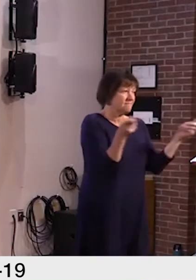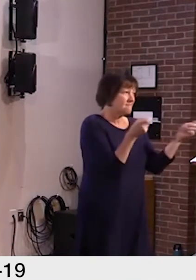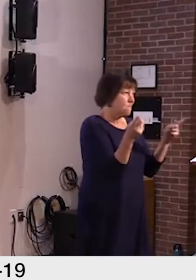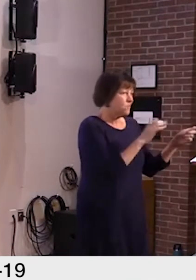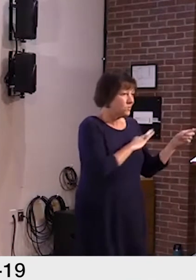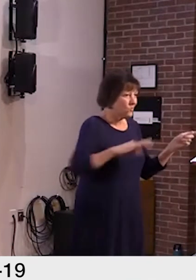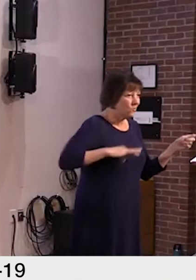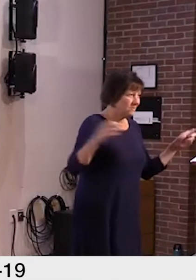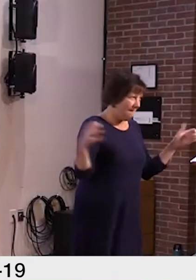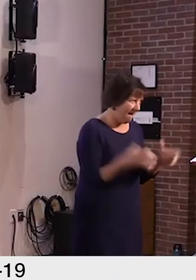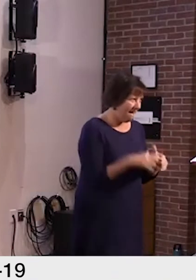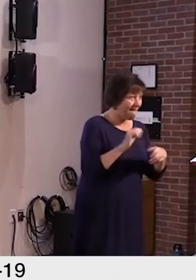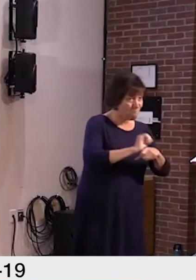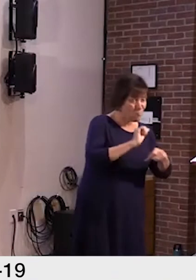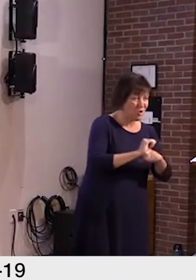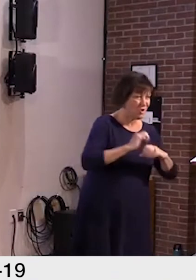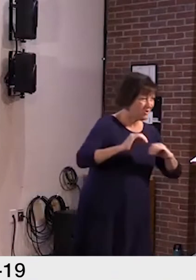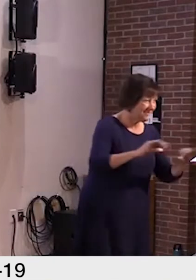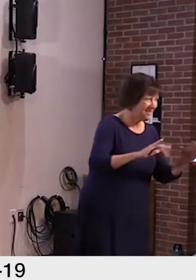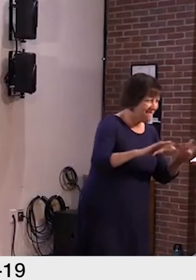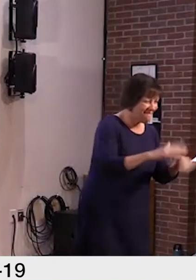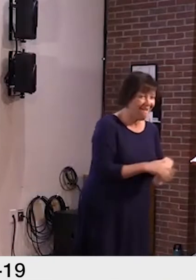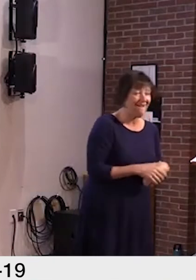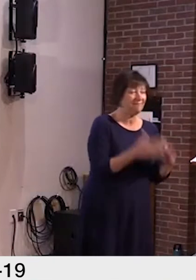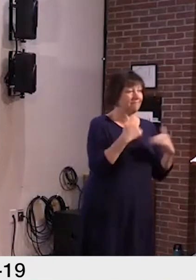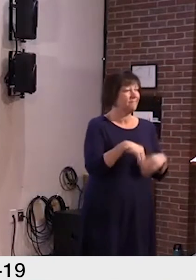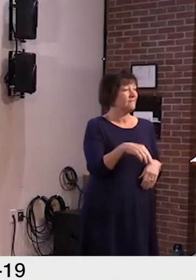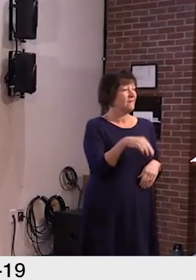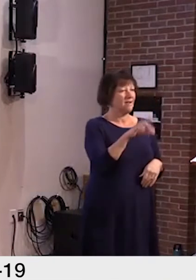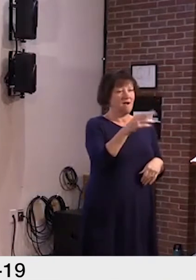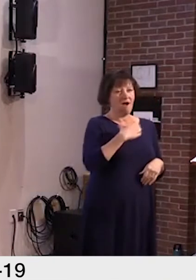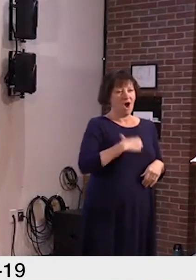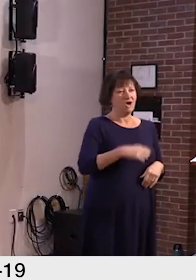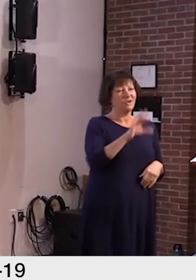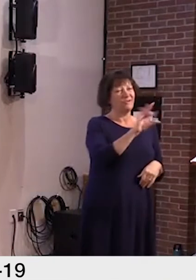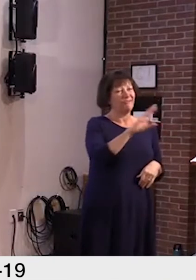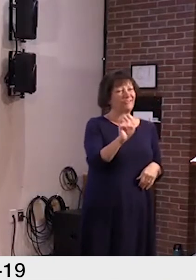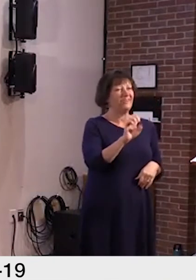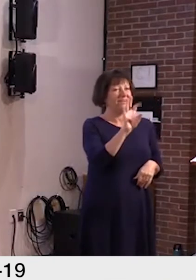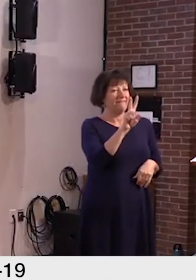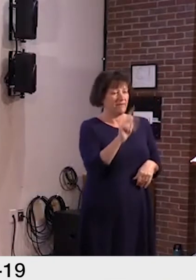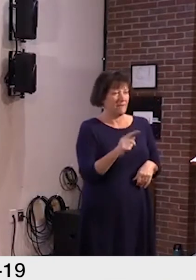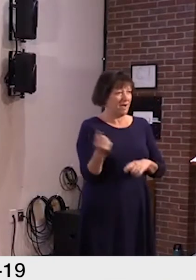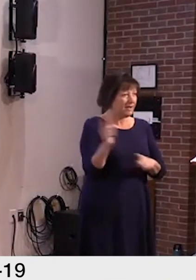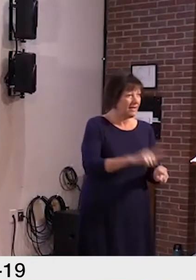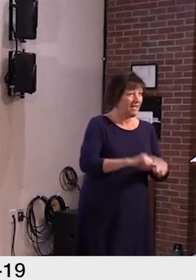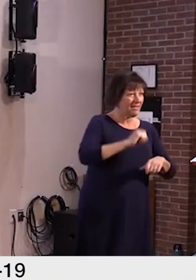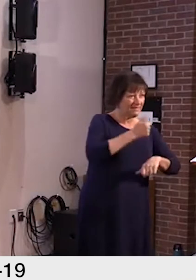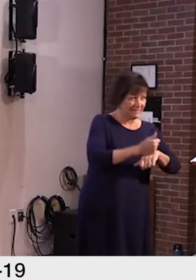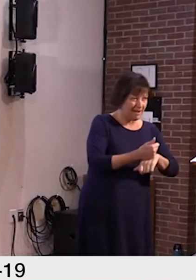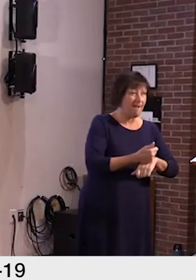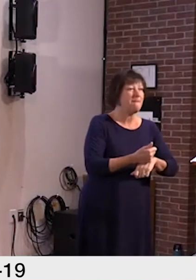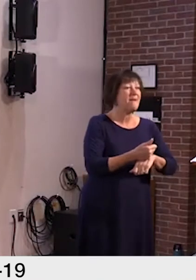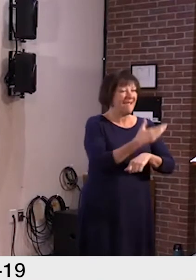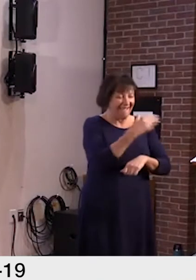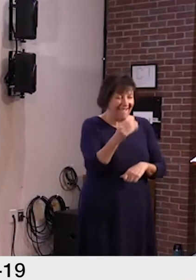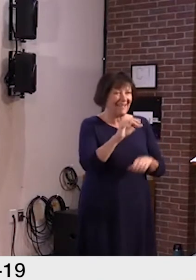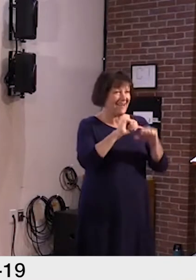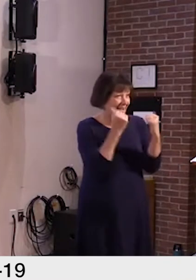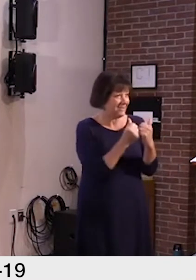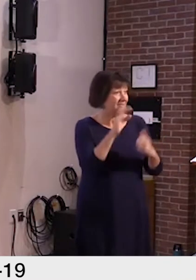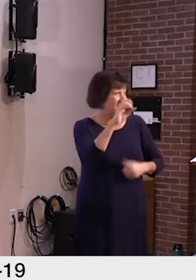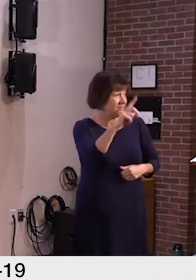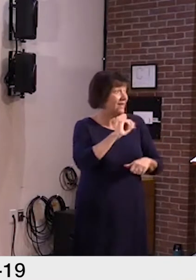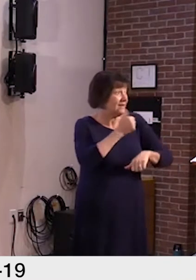The agency of education and hunger-free Vermont have helped connect hubs to appropriate food programs so that children can have access to healthy